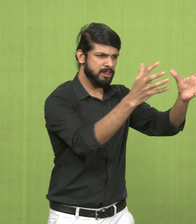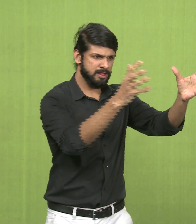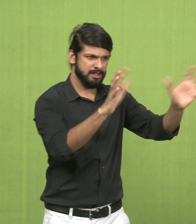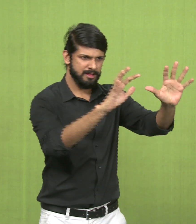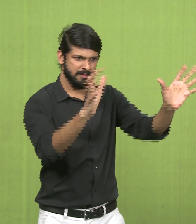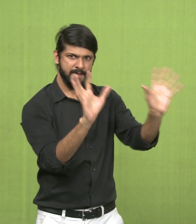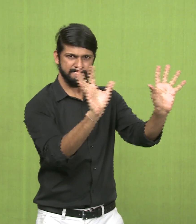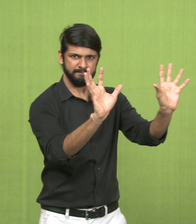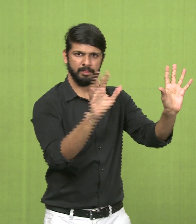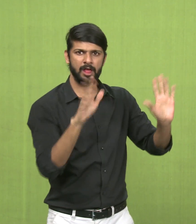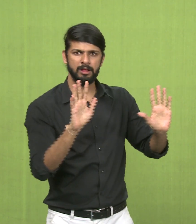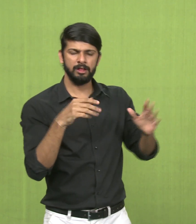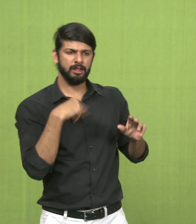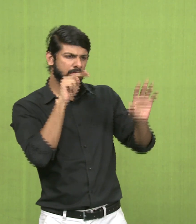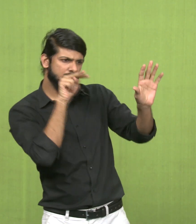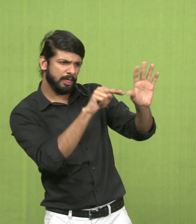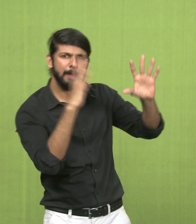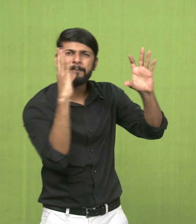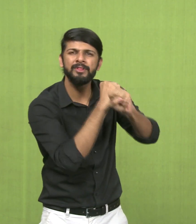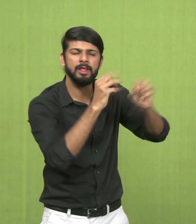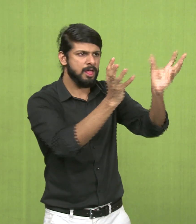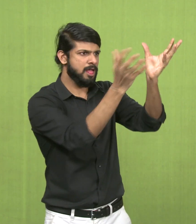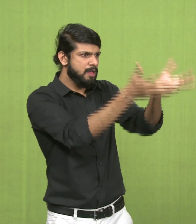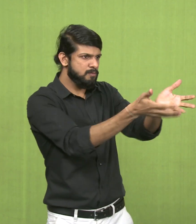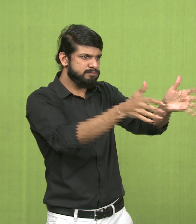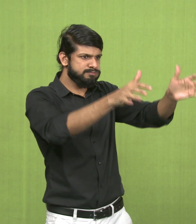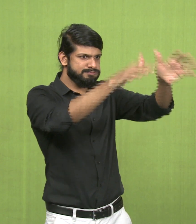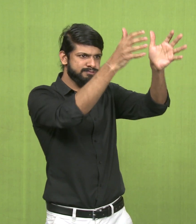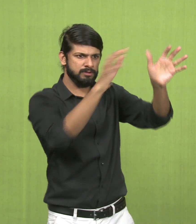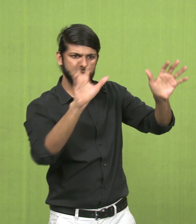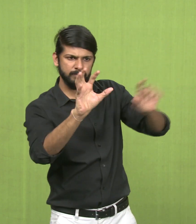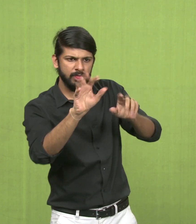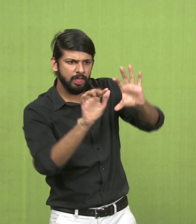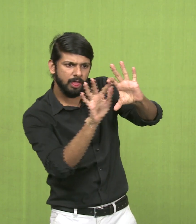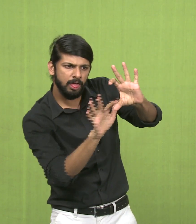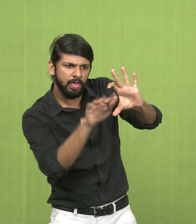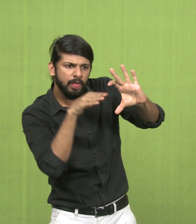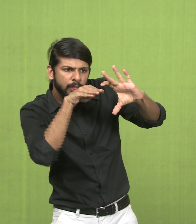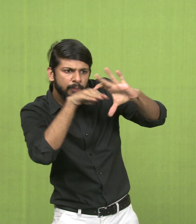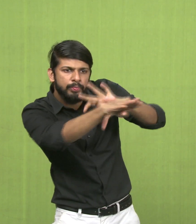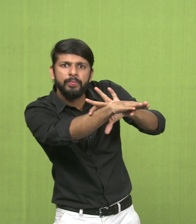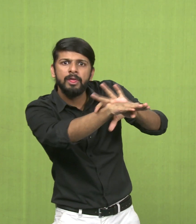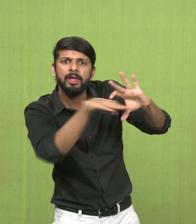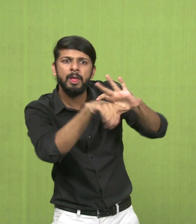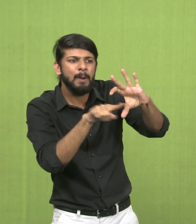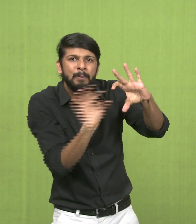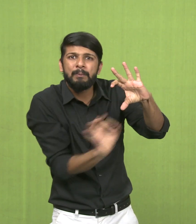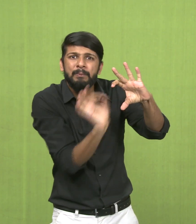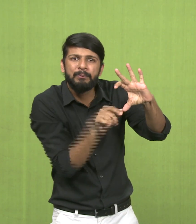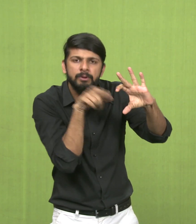the fruits, you have a triangular shaped object. In between these objects, there would be